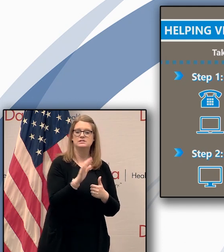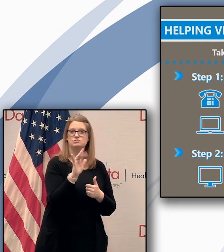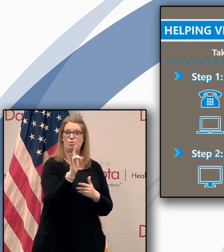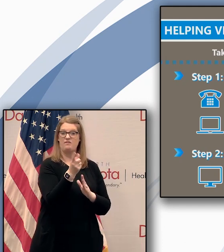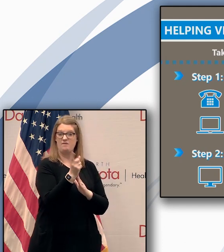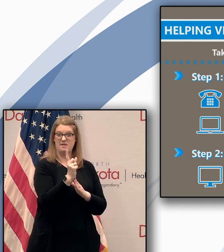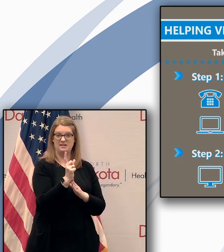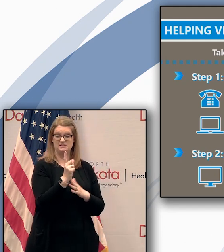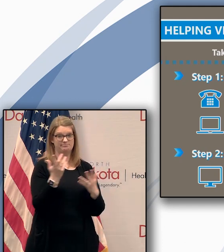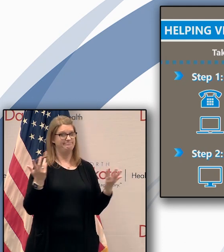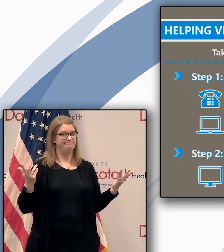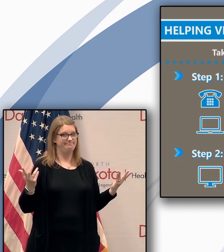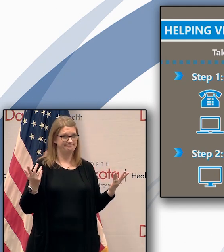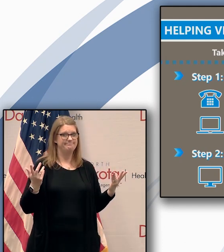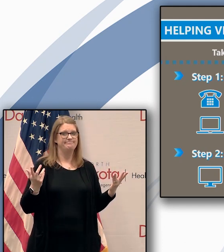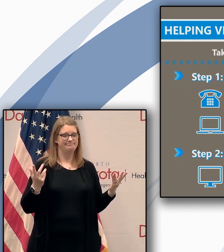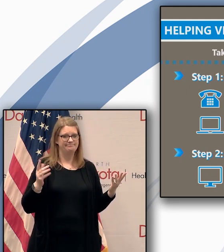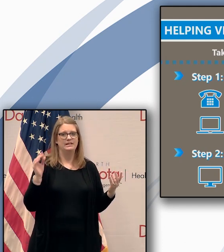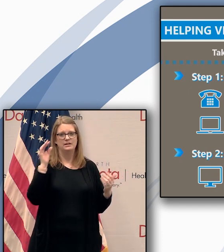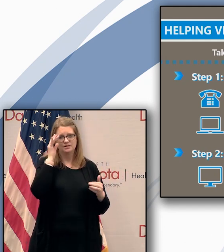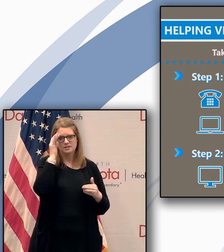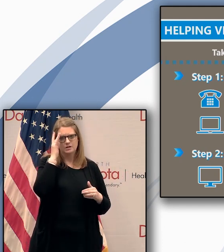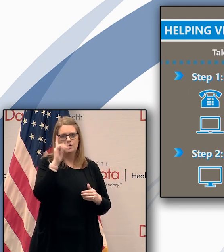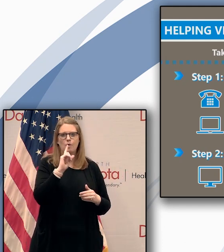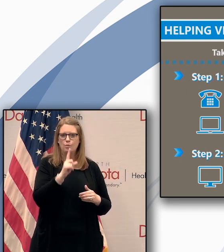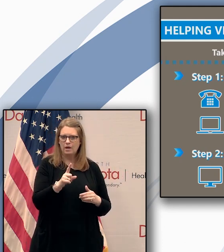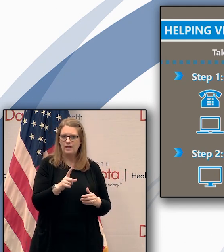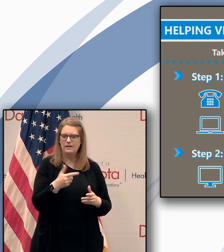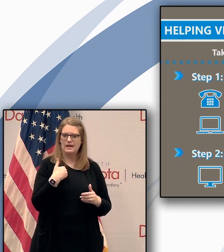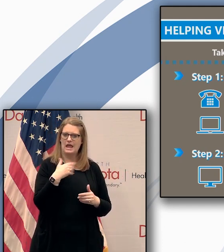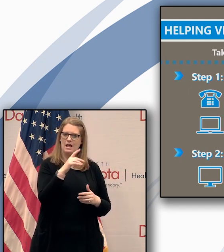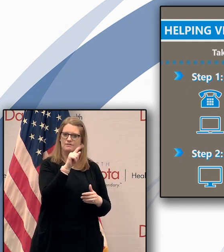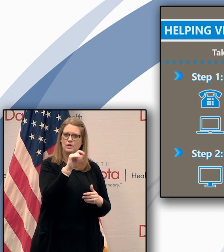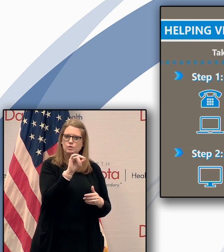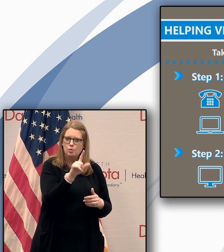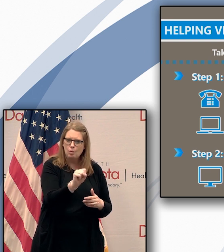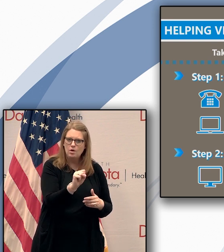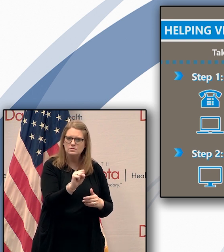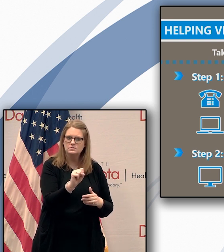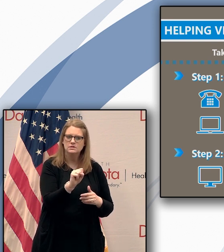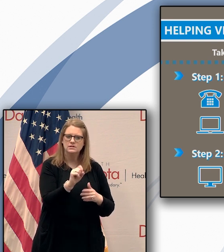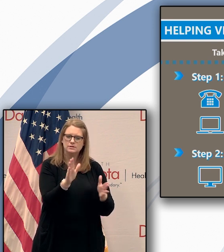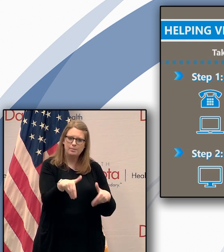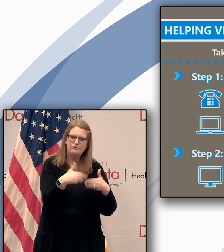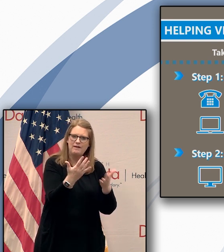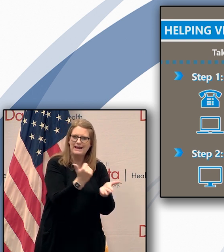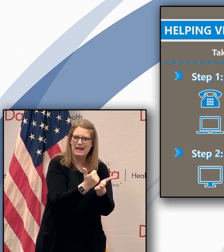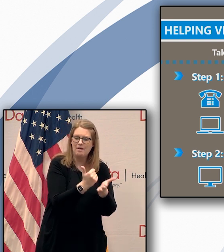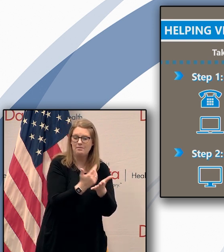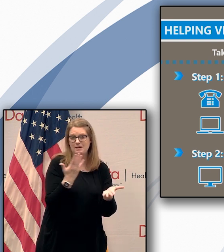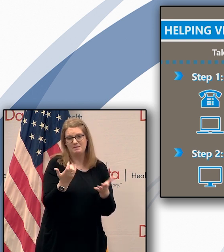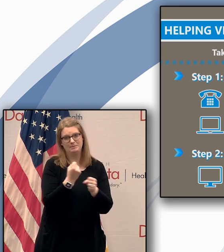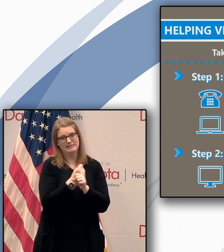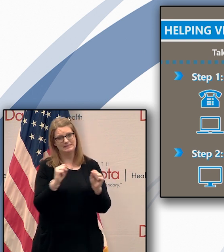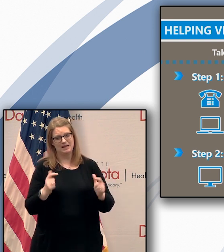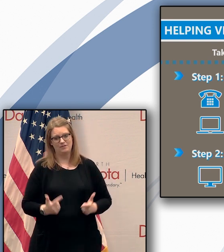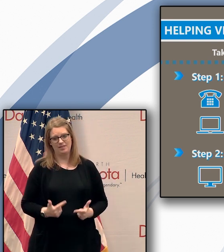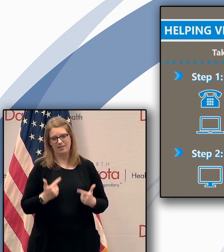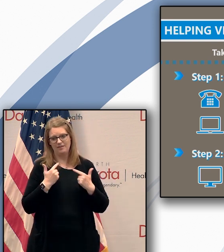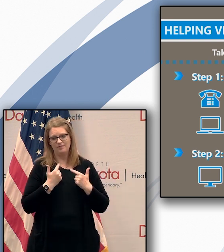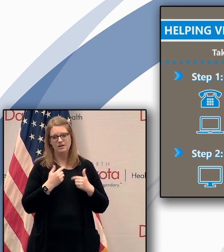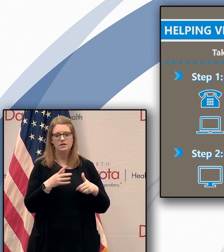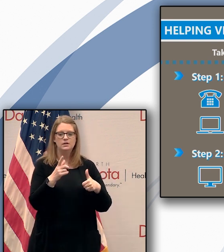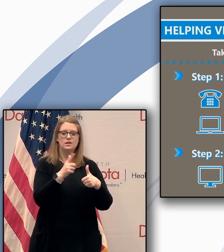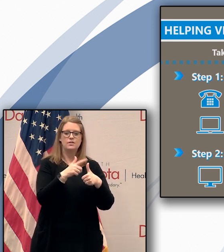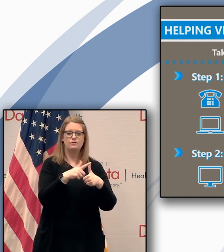minutes. in that time, you can equip yourself with the tools to get someone the help they need and maybe save a life. We've got up on the list here. The